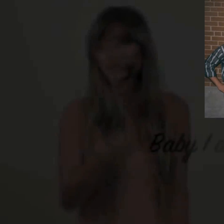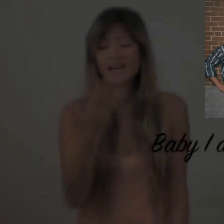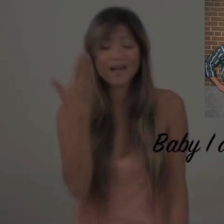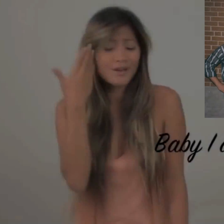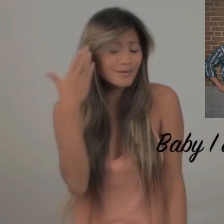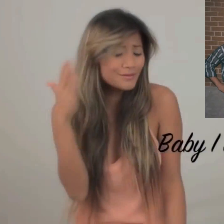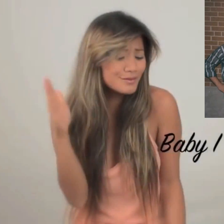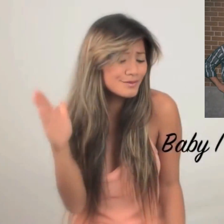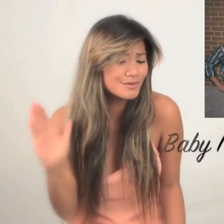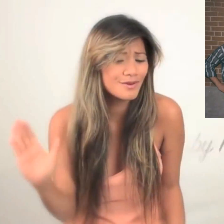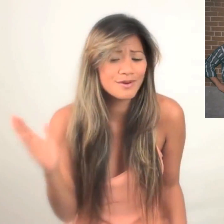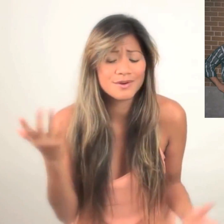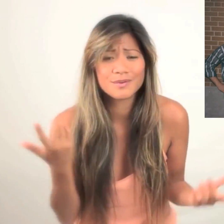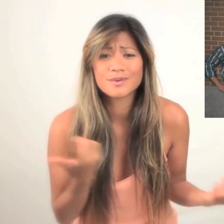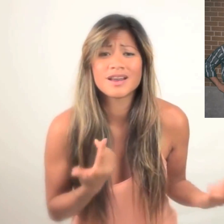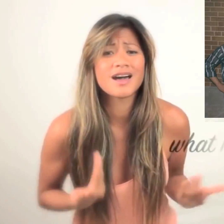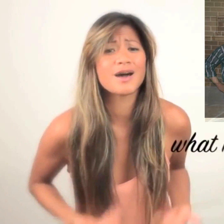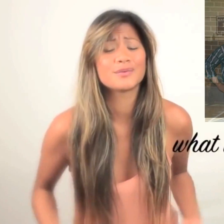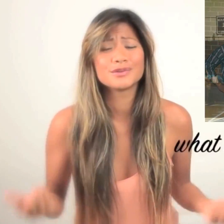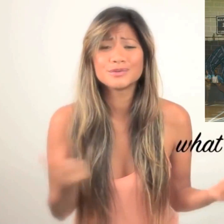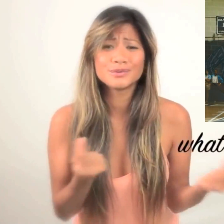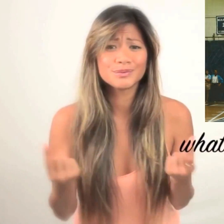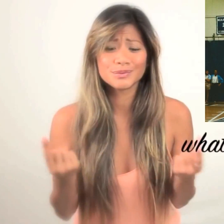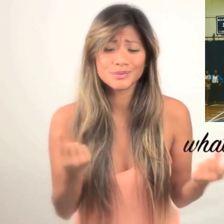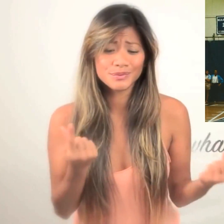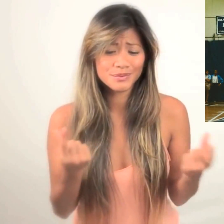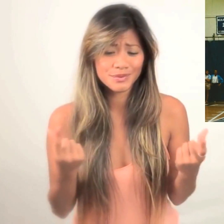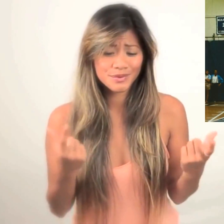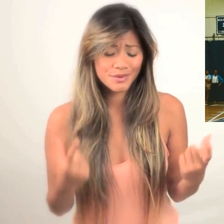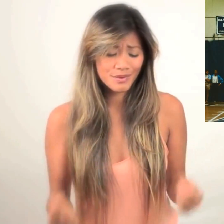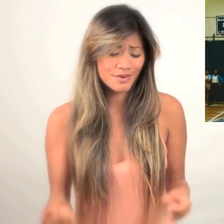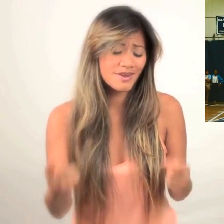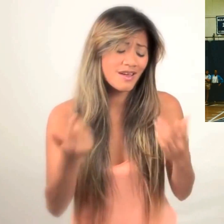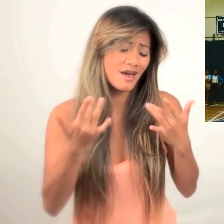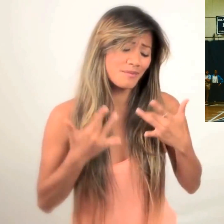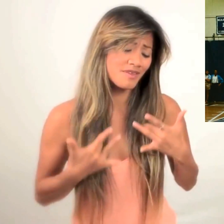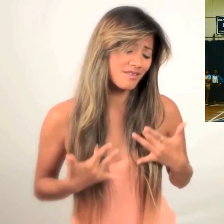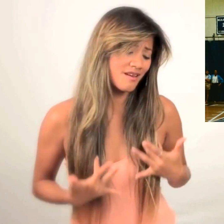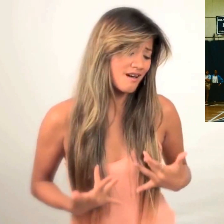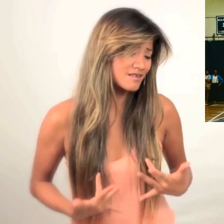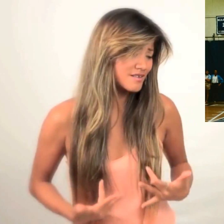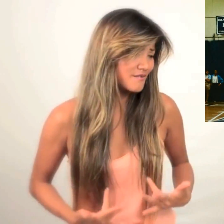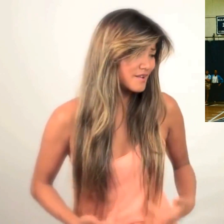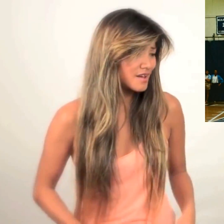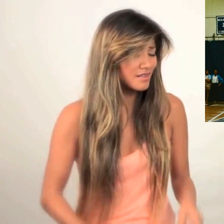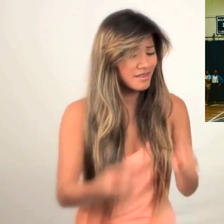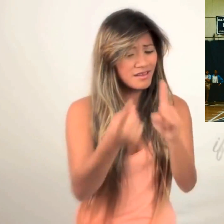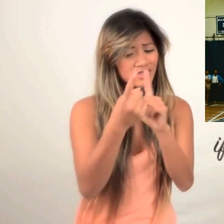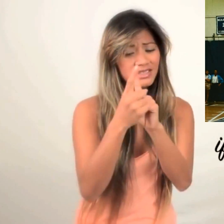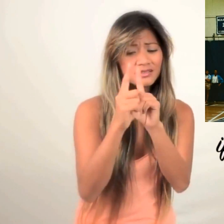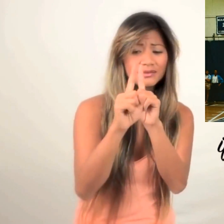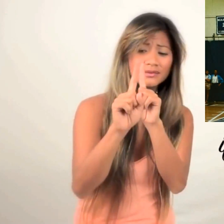baby, I don't know What I would do I'd be lost if I lost you